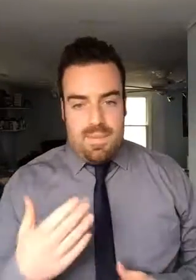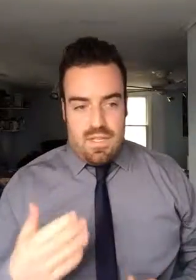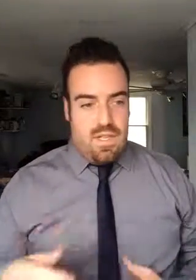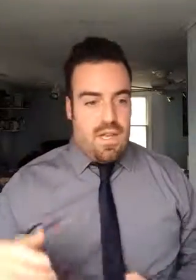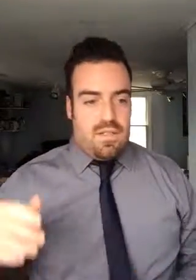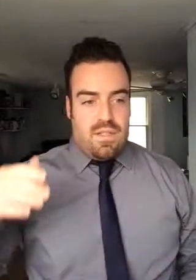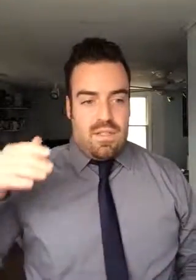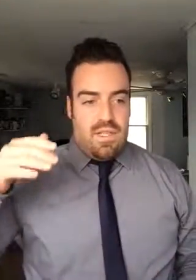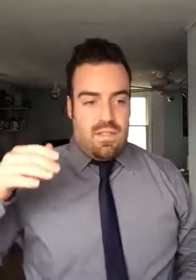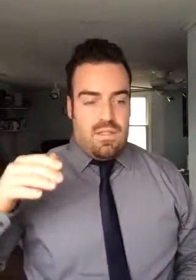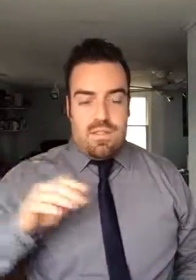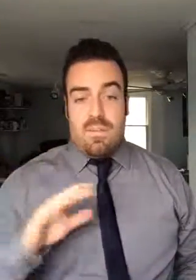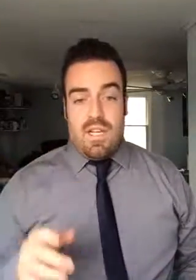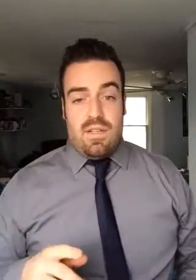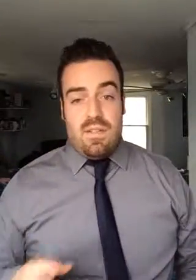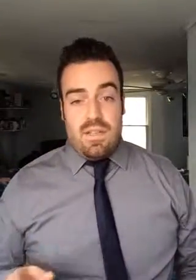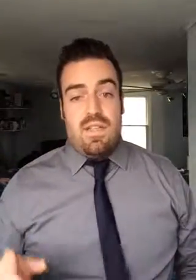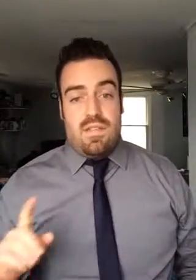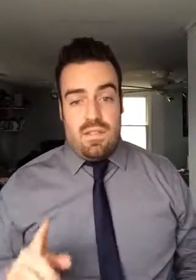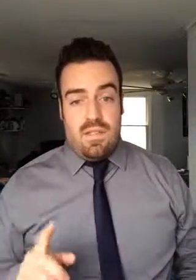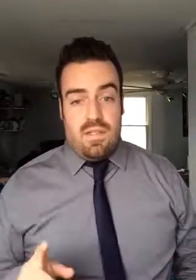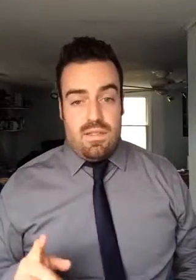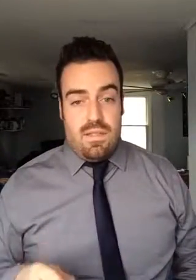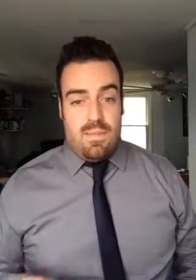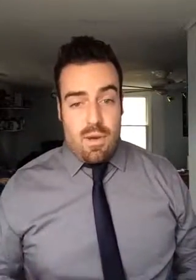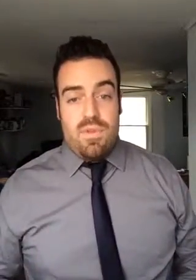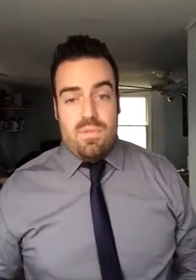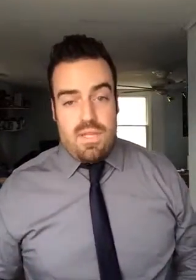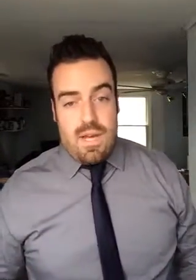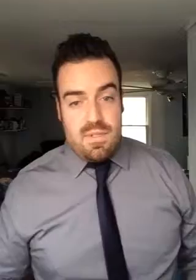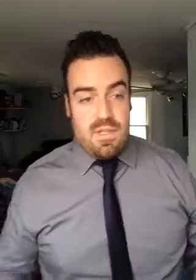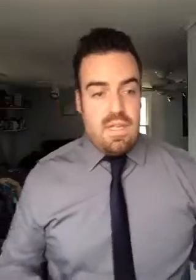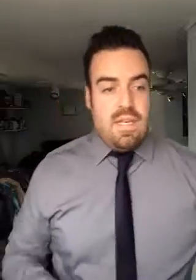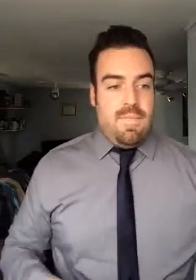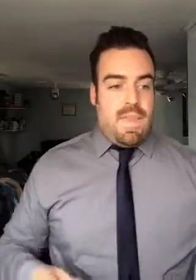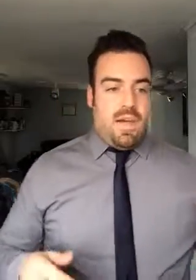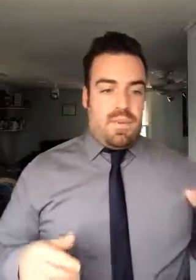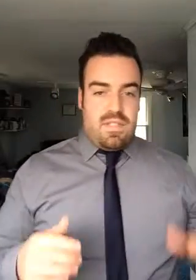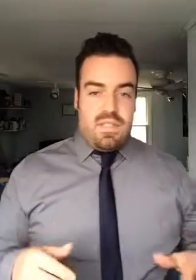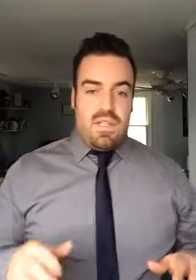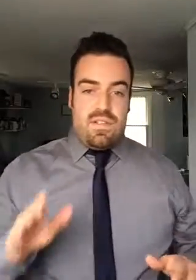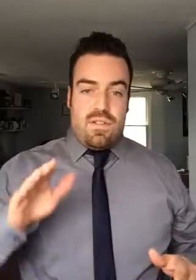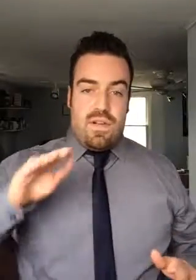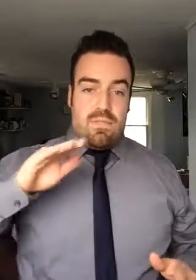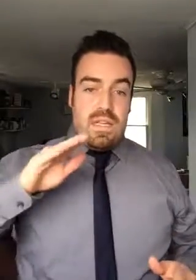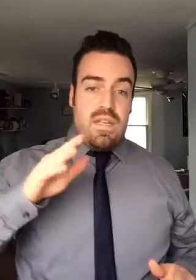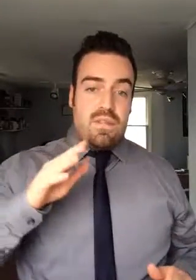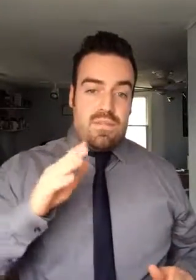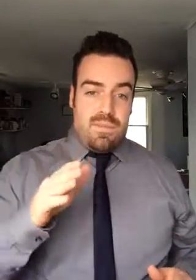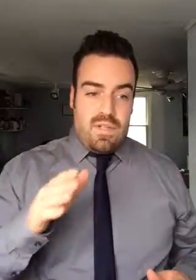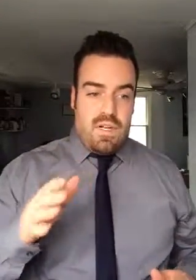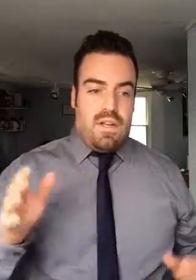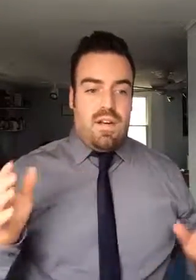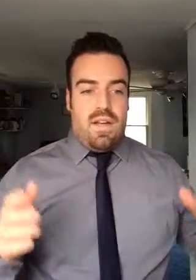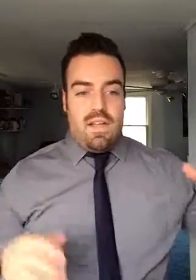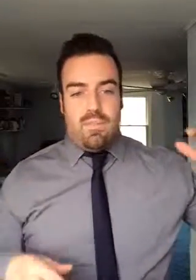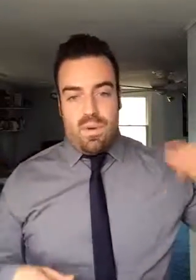opposite. It articulates, excuse me, not the articulations, the purpose would be the opposite. The articulations are at the medial femoral condyle and the